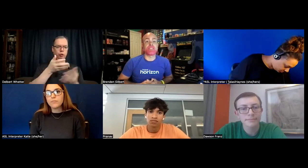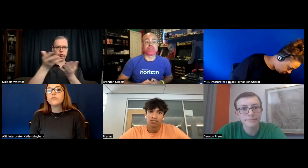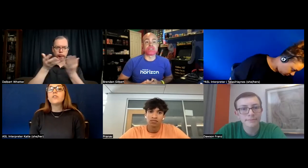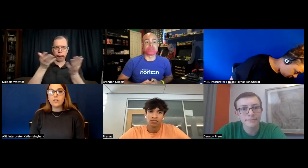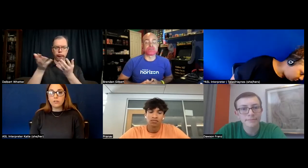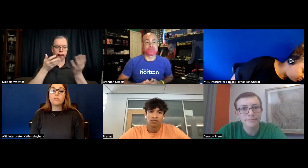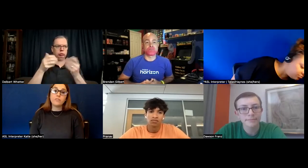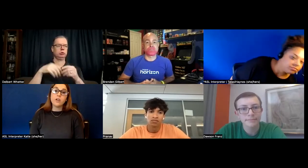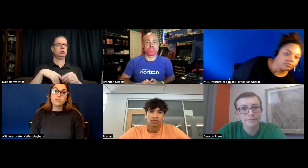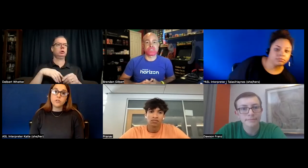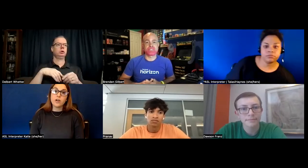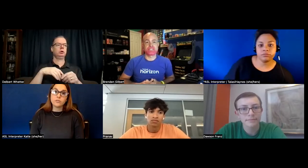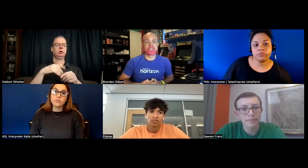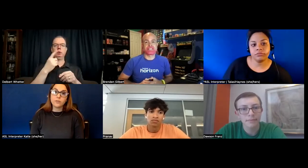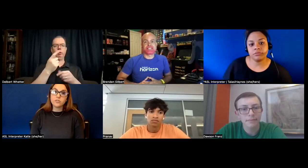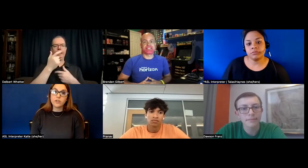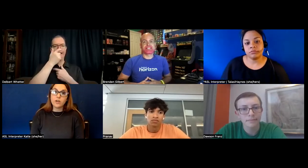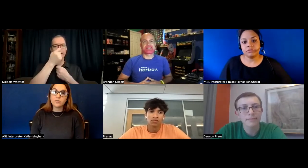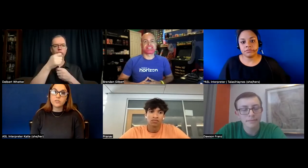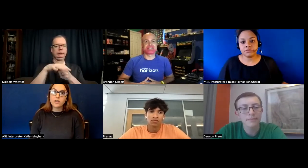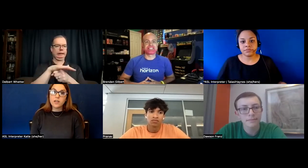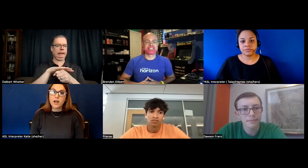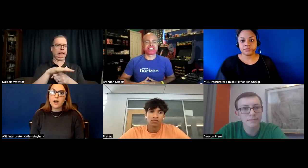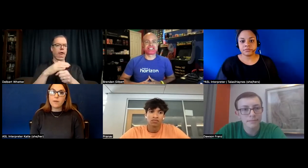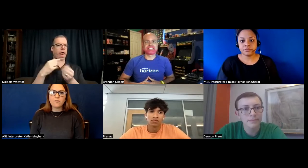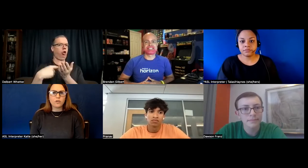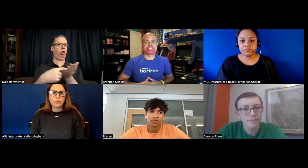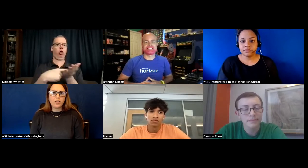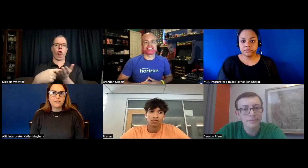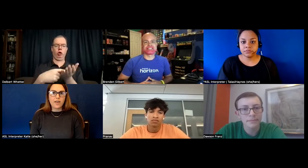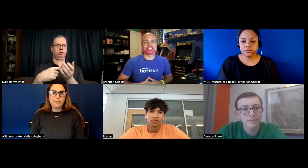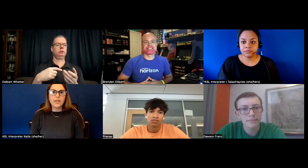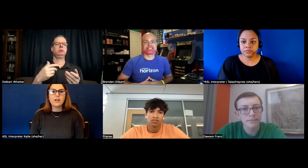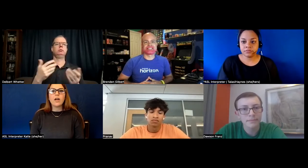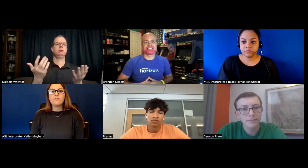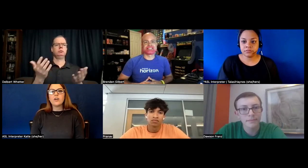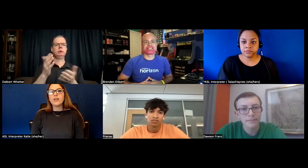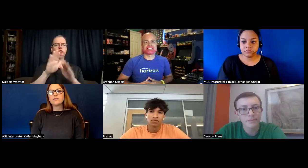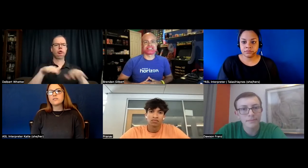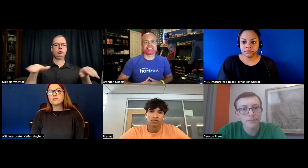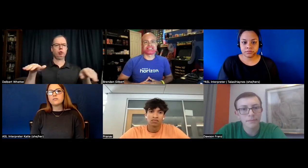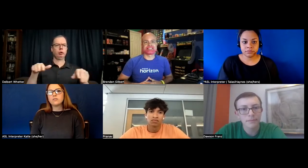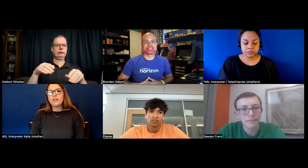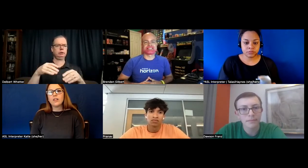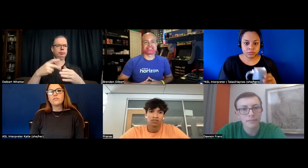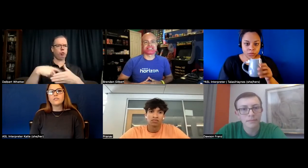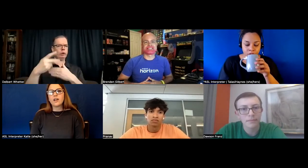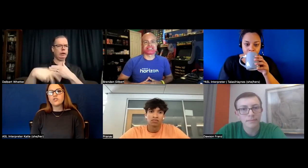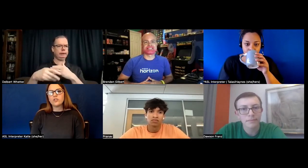video video studios or film studios um i've worked with a lot of them and a lot of areas have a lot of discussion